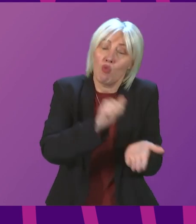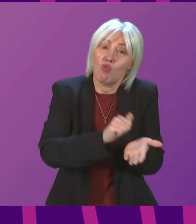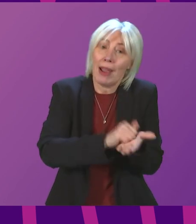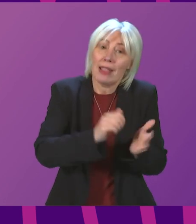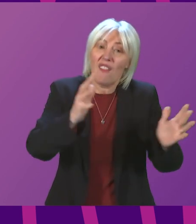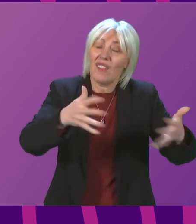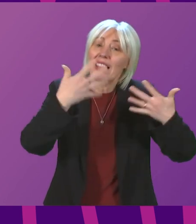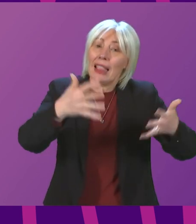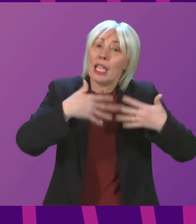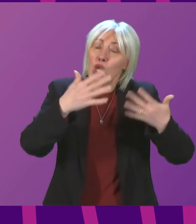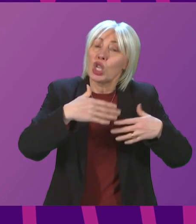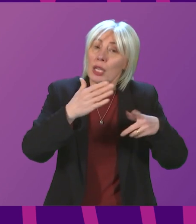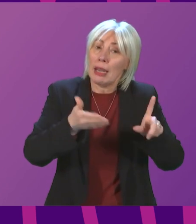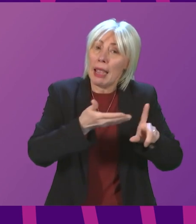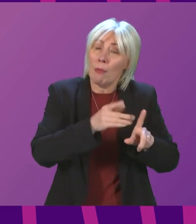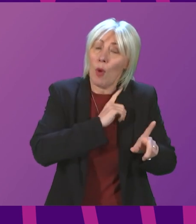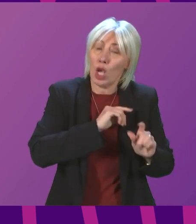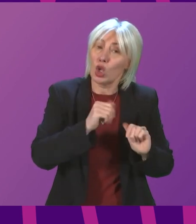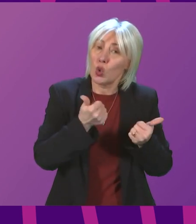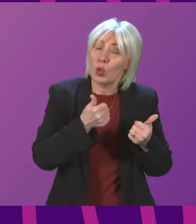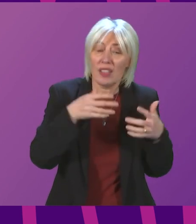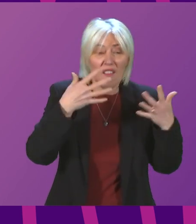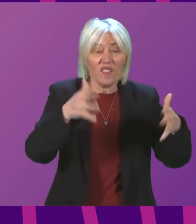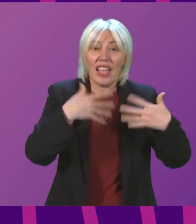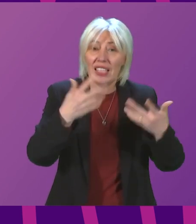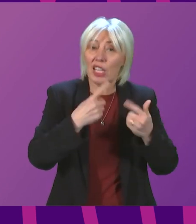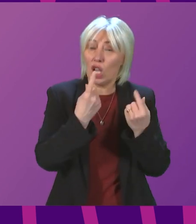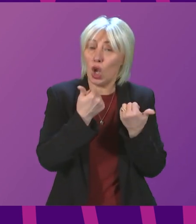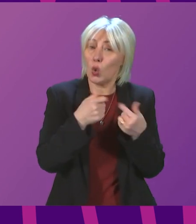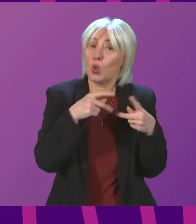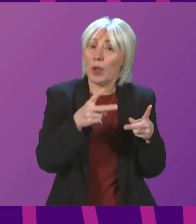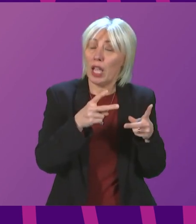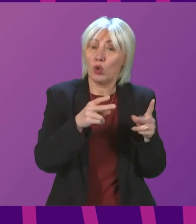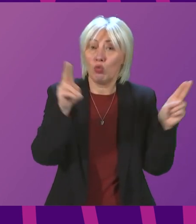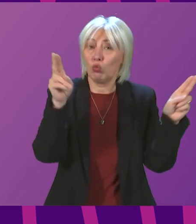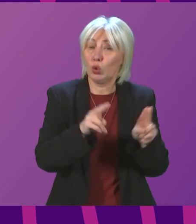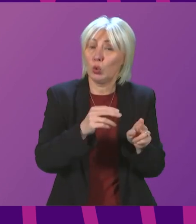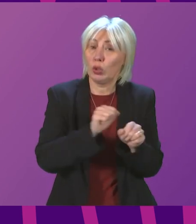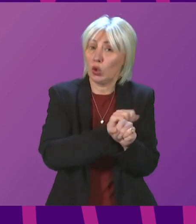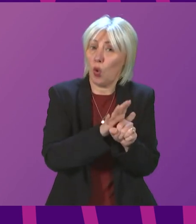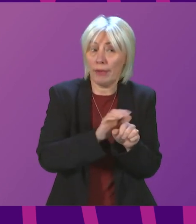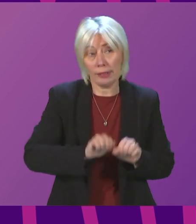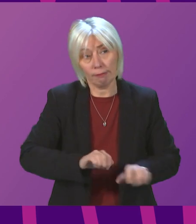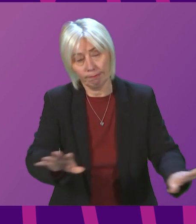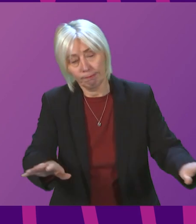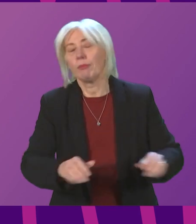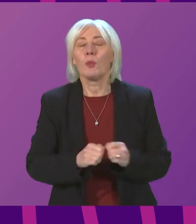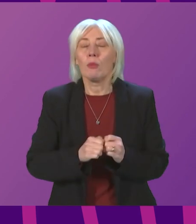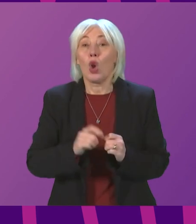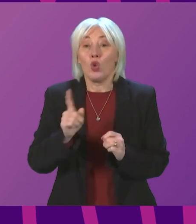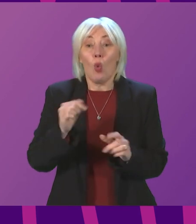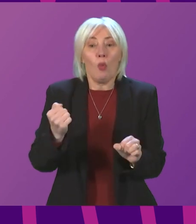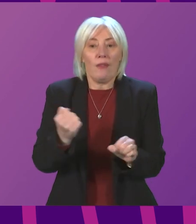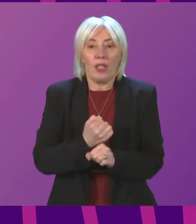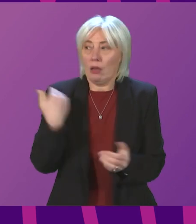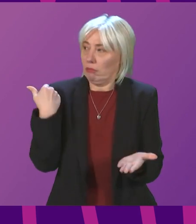measures in place, because we know that good ventilation is one of the best mitigations we can take against COVID. So, I think the actions that we have taken